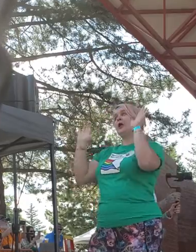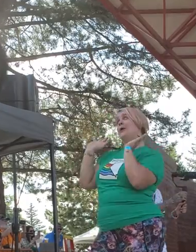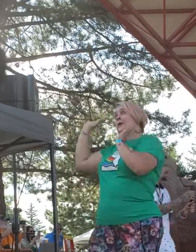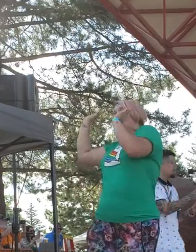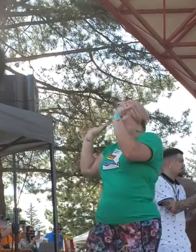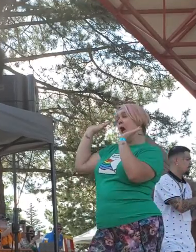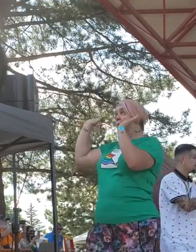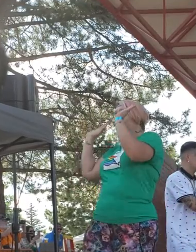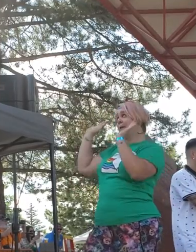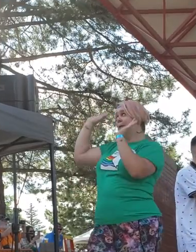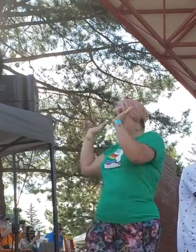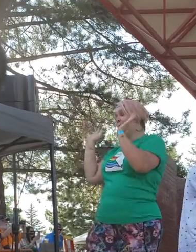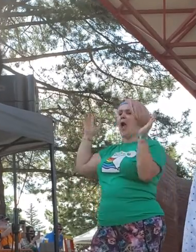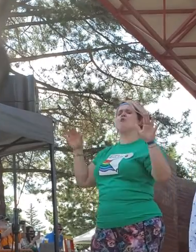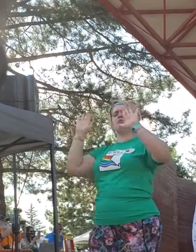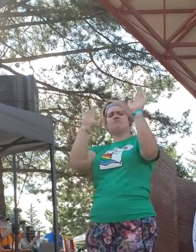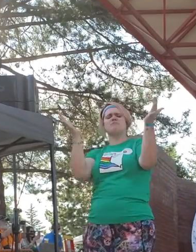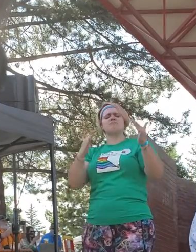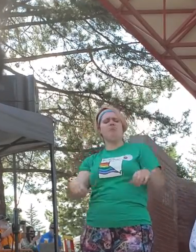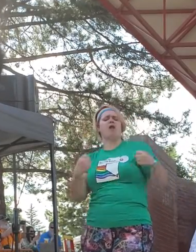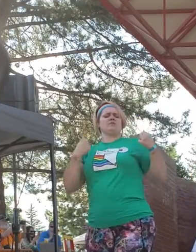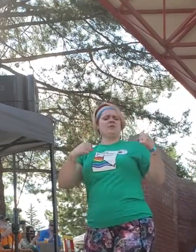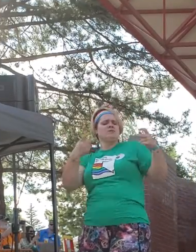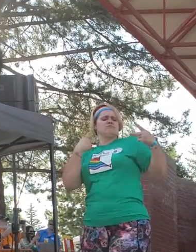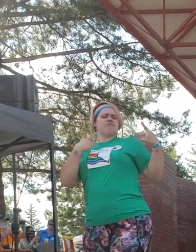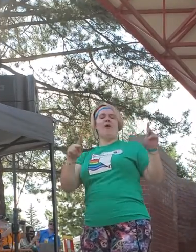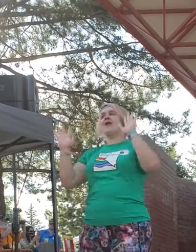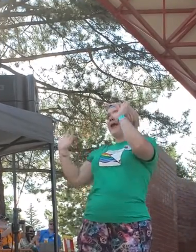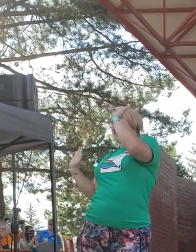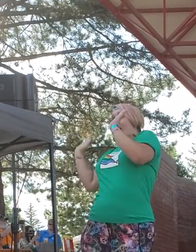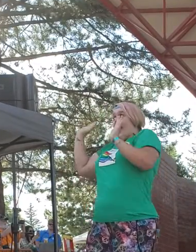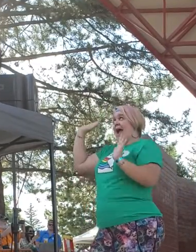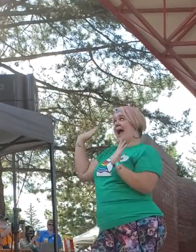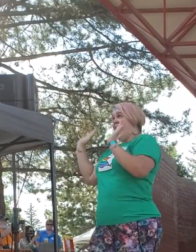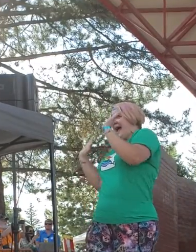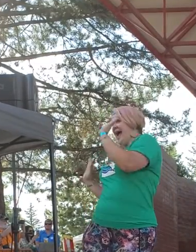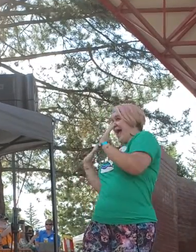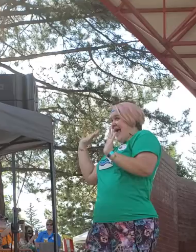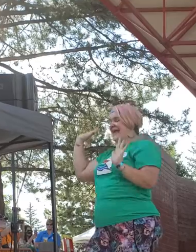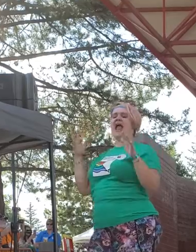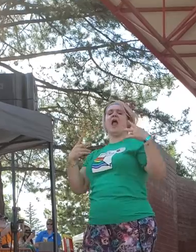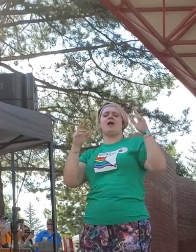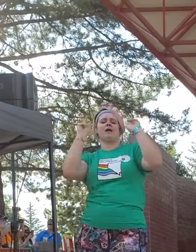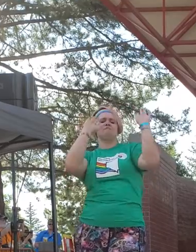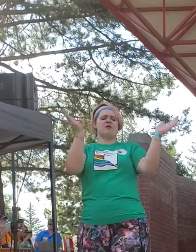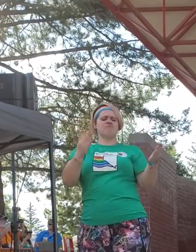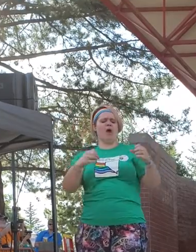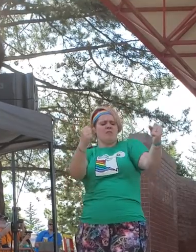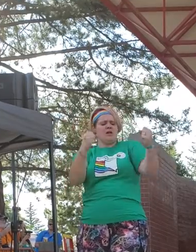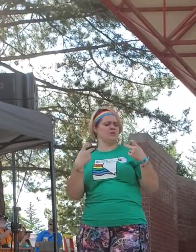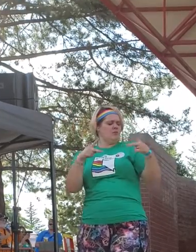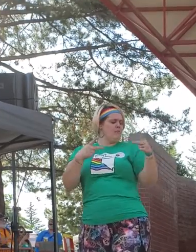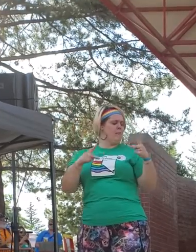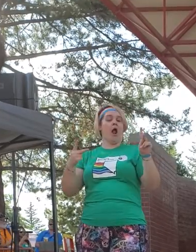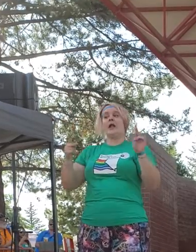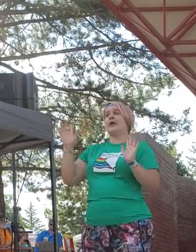Oh, I, I, on Barbie, let's go Barbie I, I, I, yeah Come on Barbie, let's go Barbie